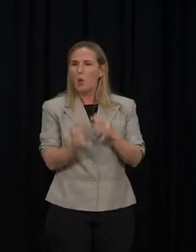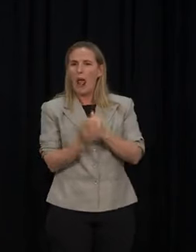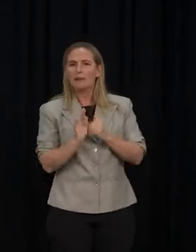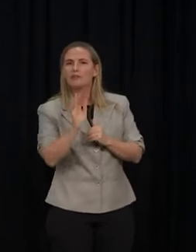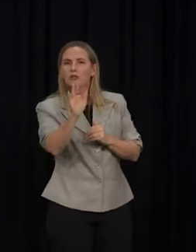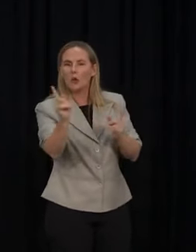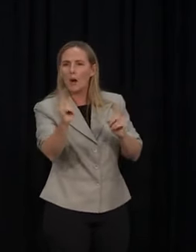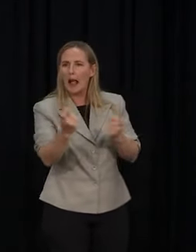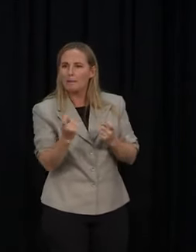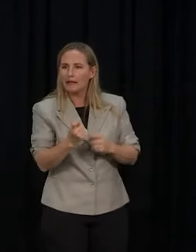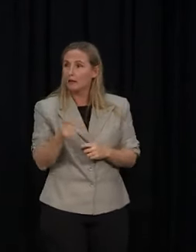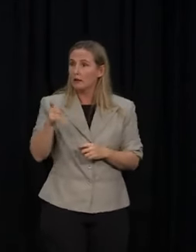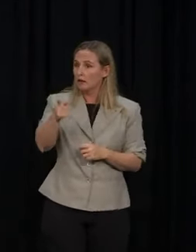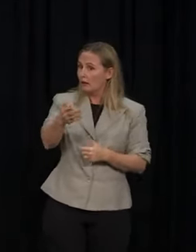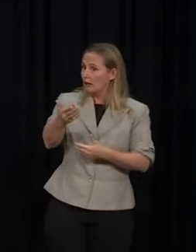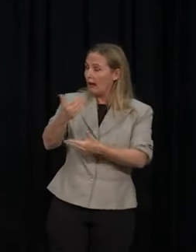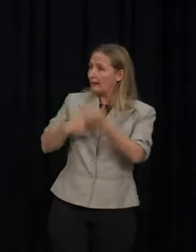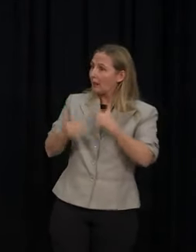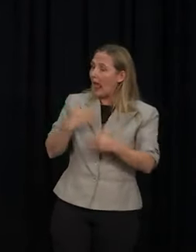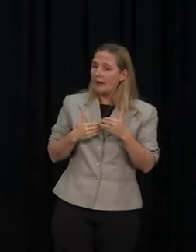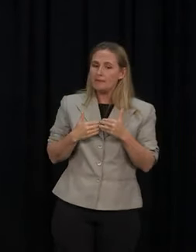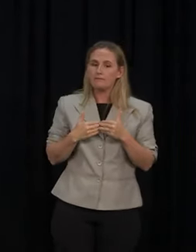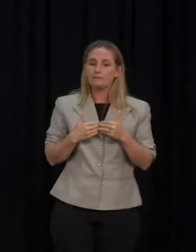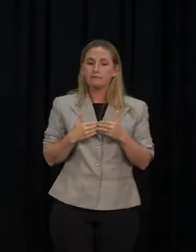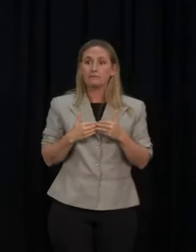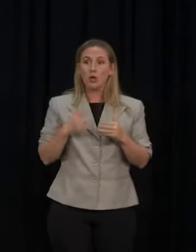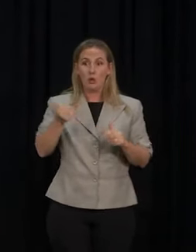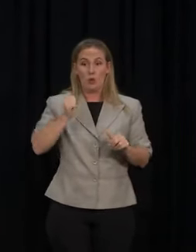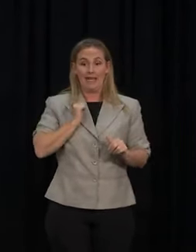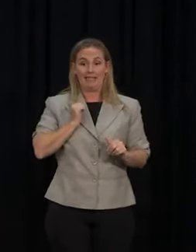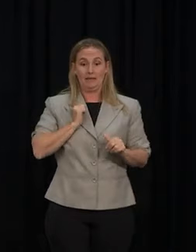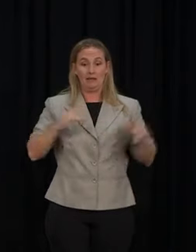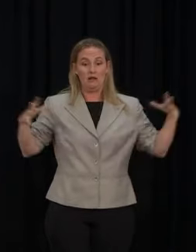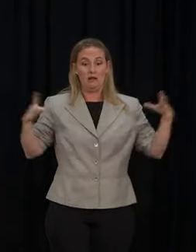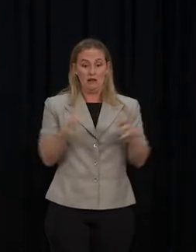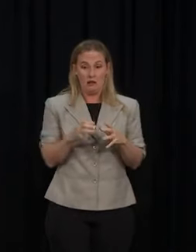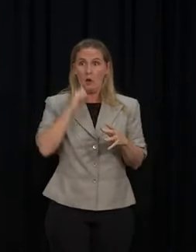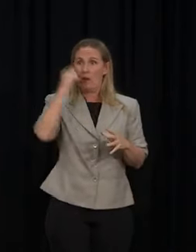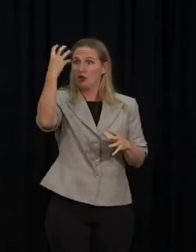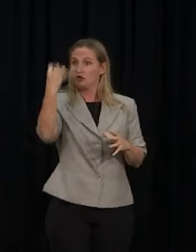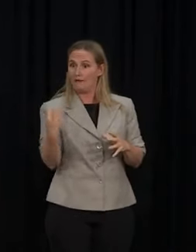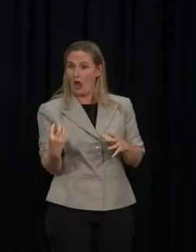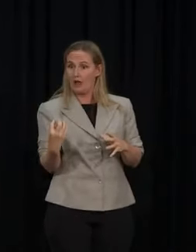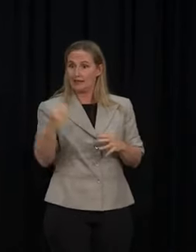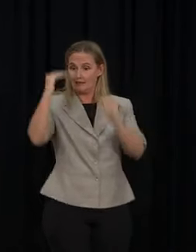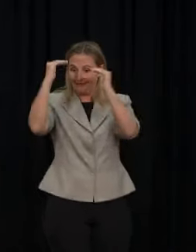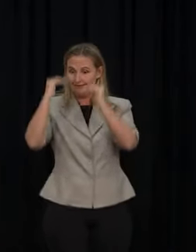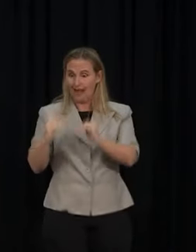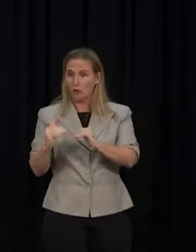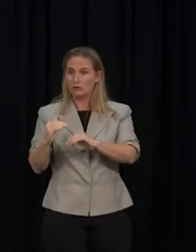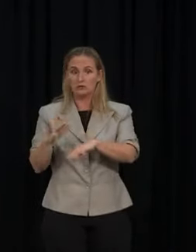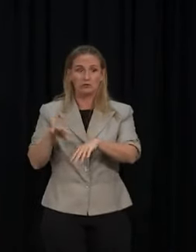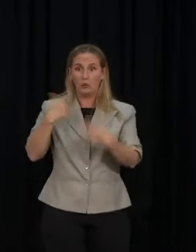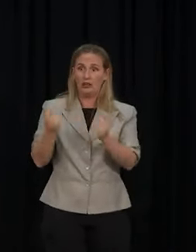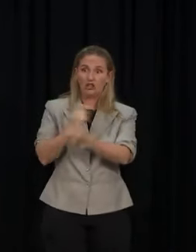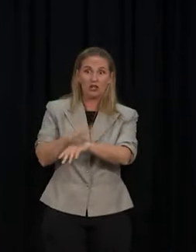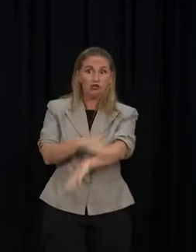sort of insight as if to, it's going to be a movement down the traffic light system, or will it be a move to another stage system, or will